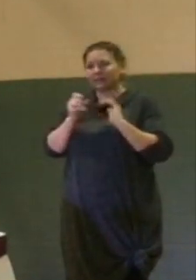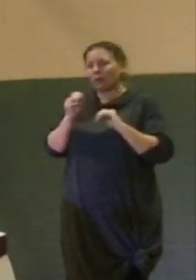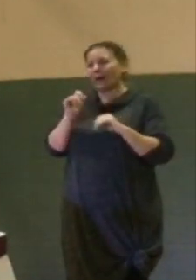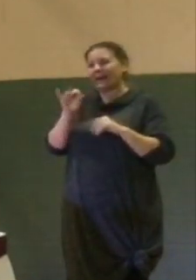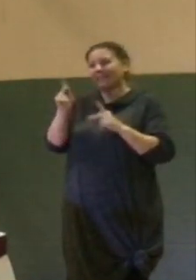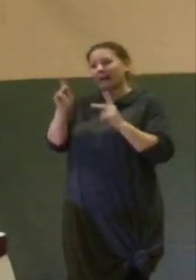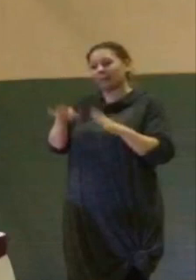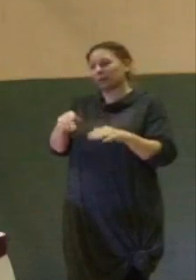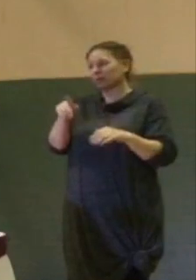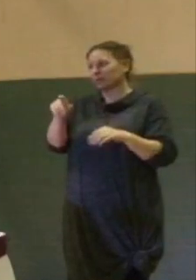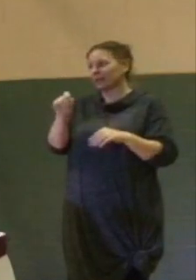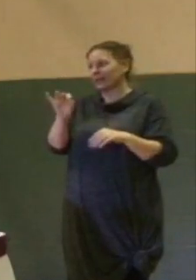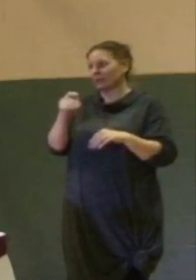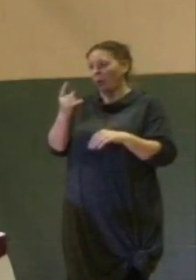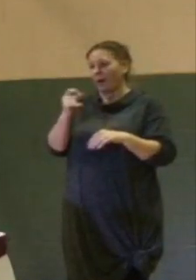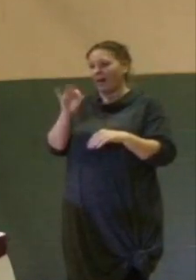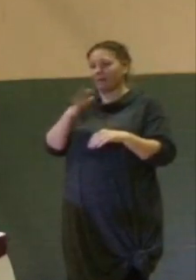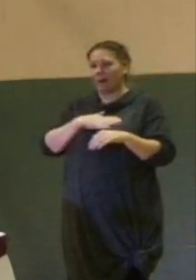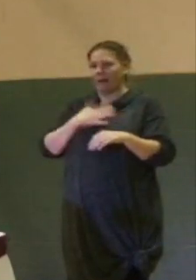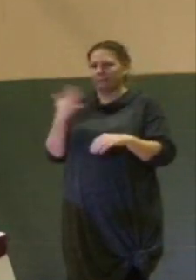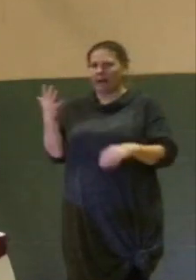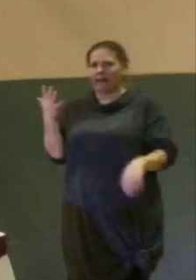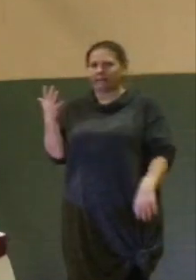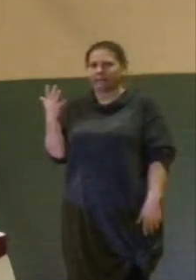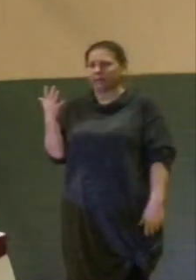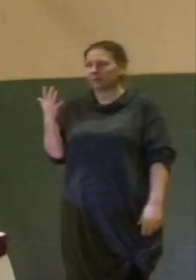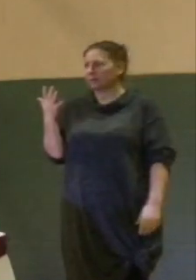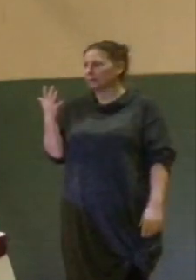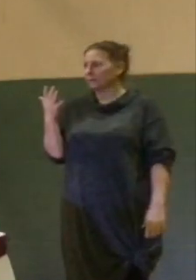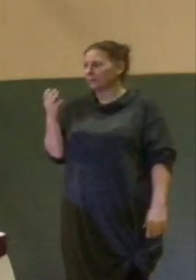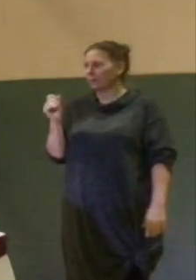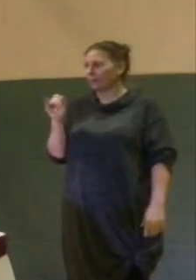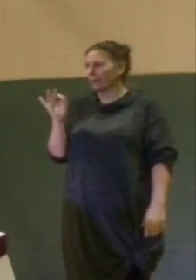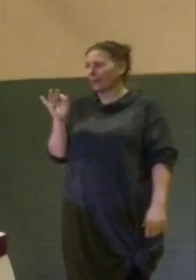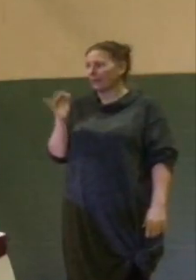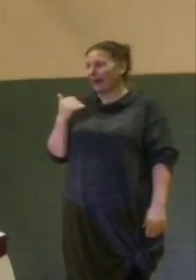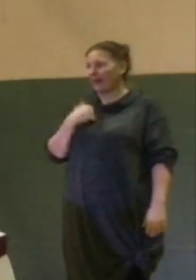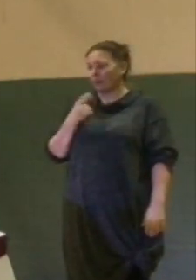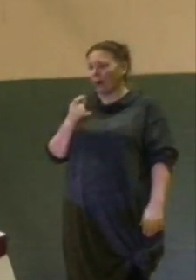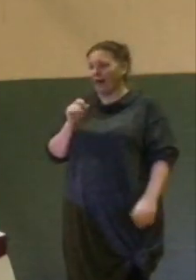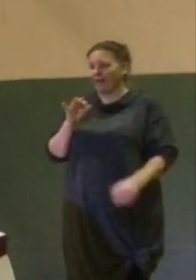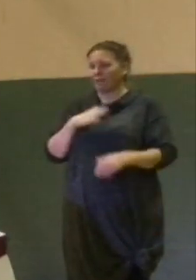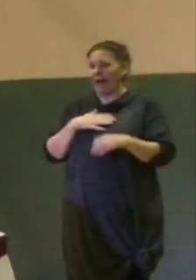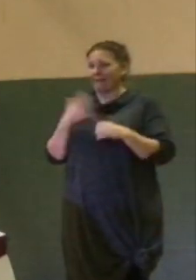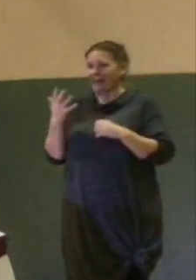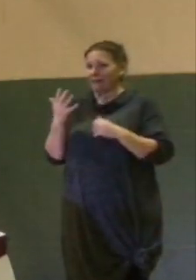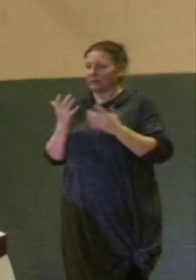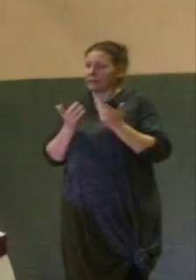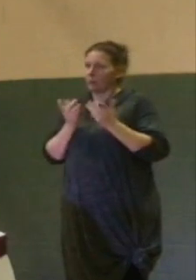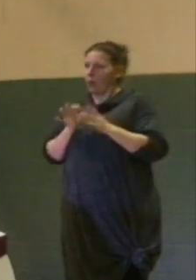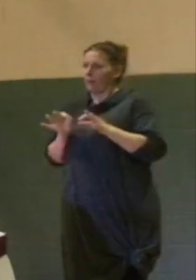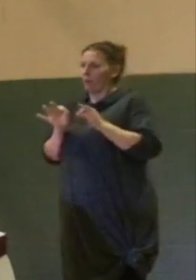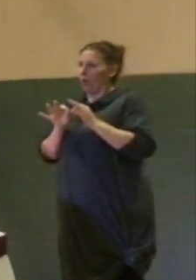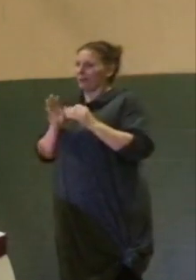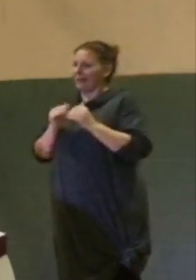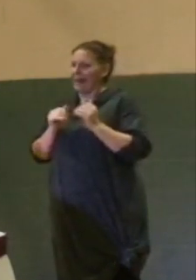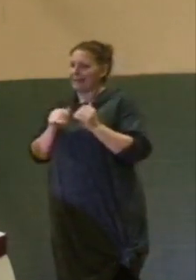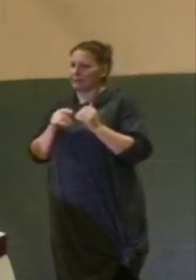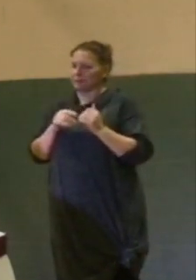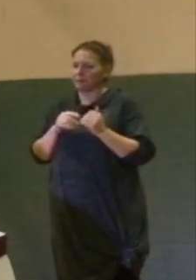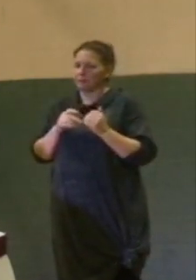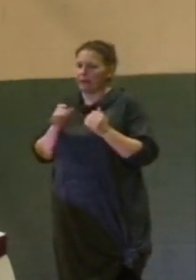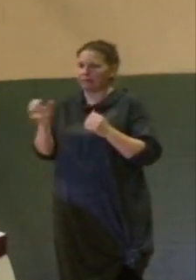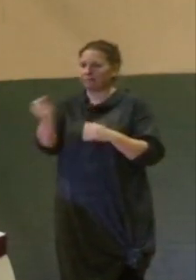person is one of my five, having one of my five sometimes may be more important than really